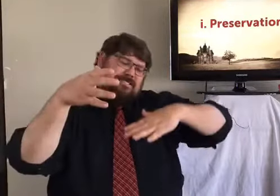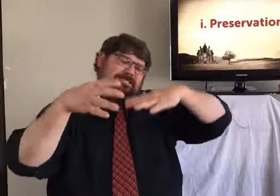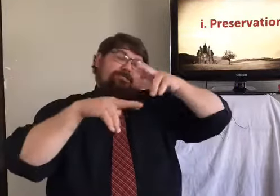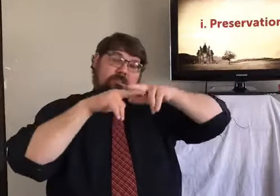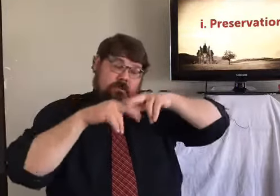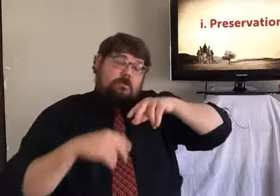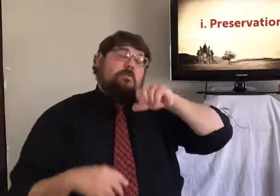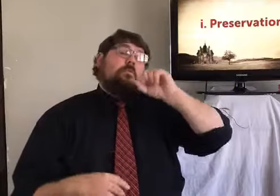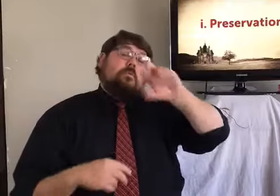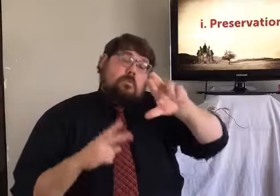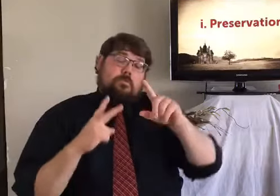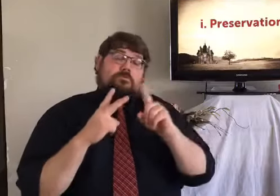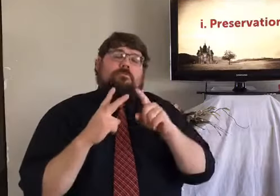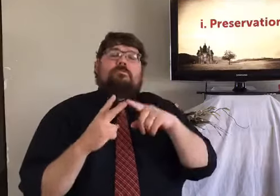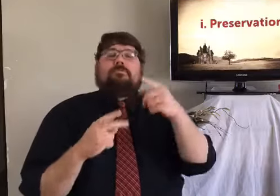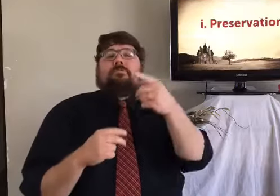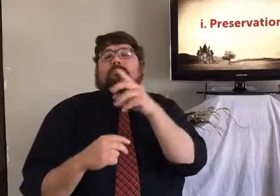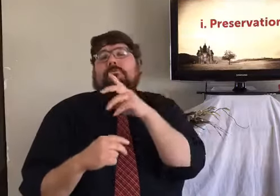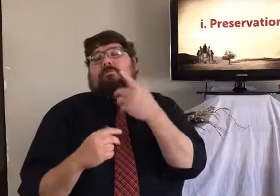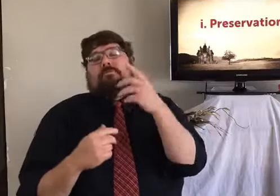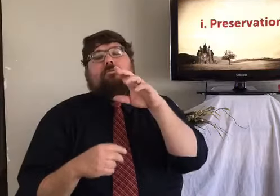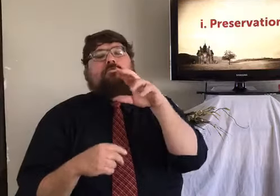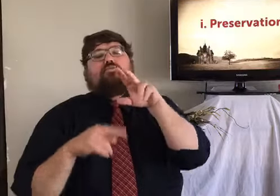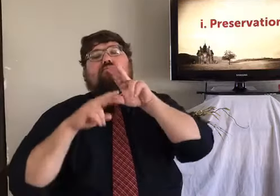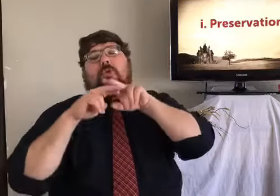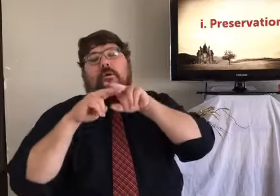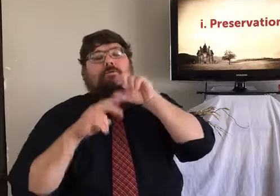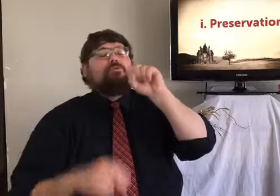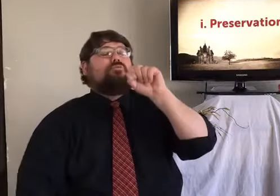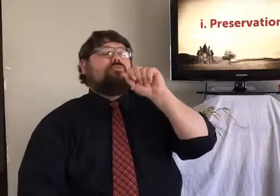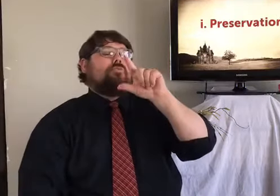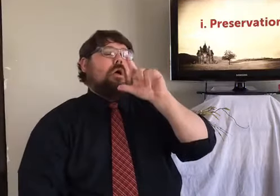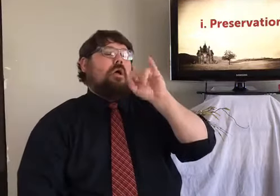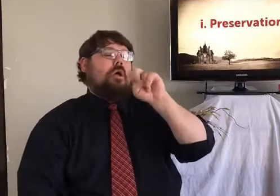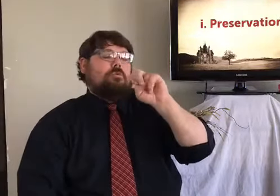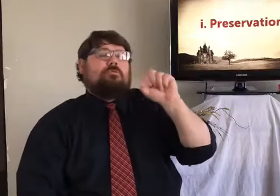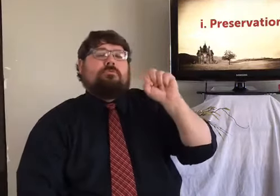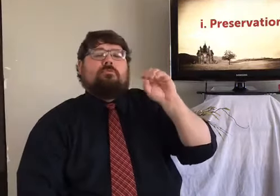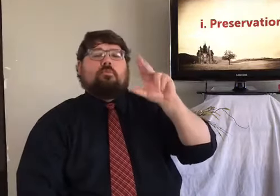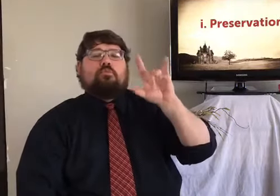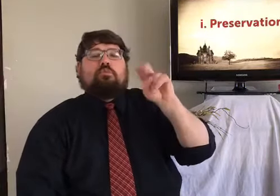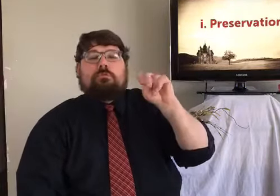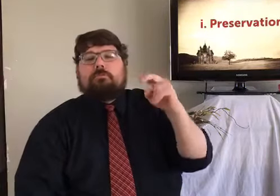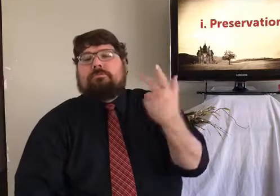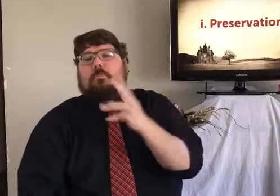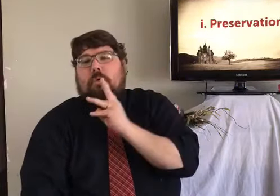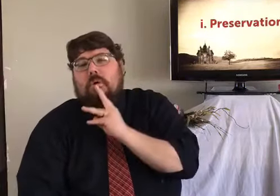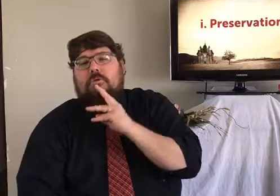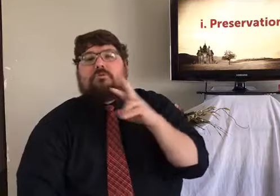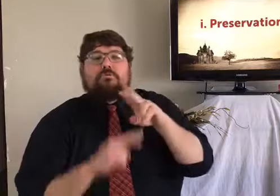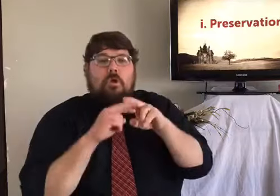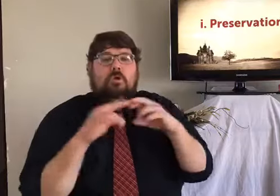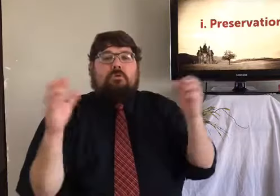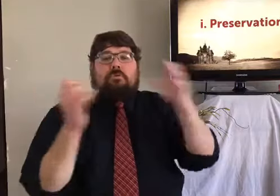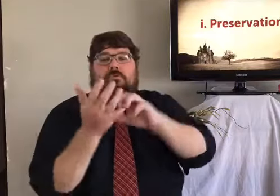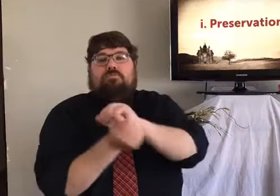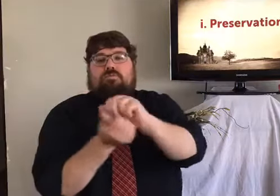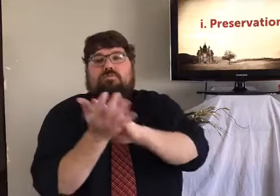or buried in salt. It would be put in barrels and salted that way, covered in salt. Or